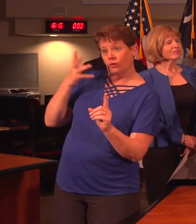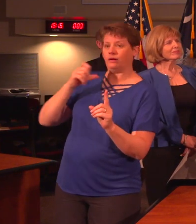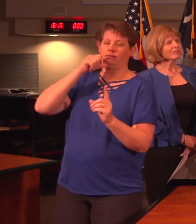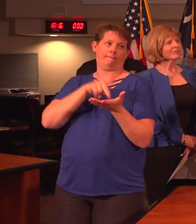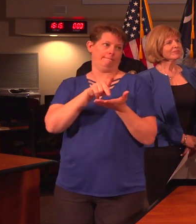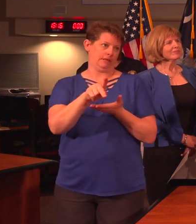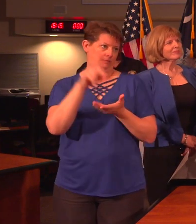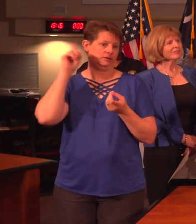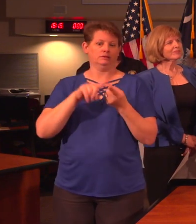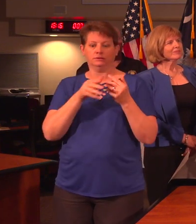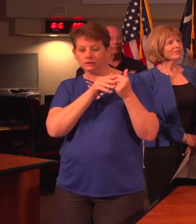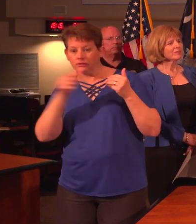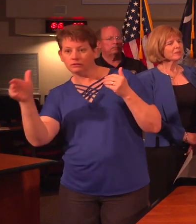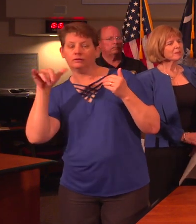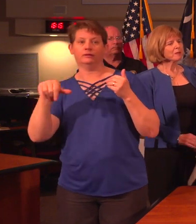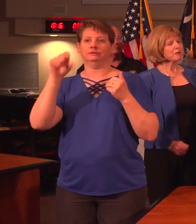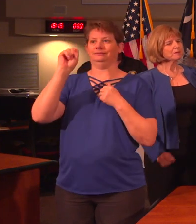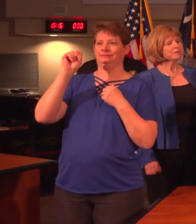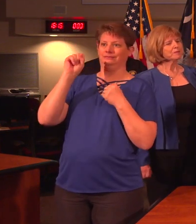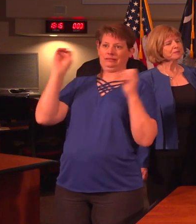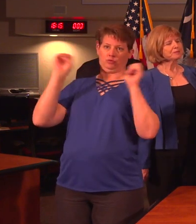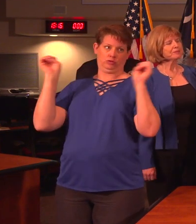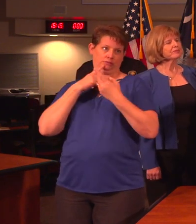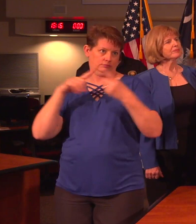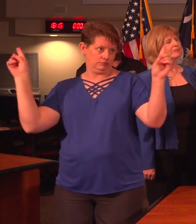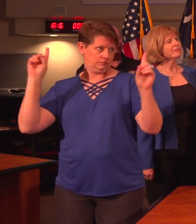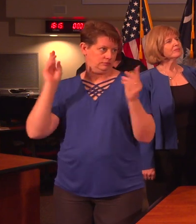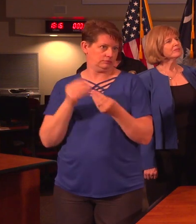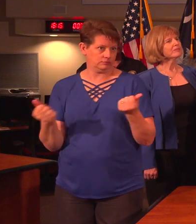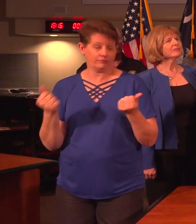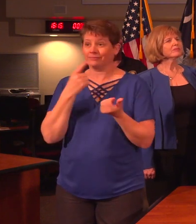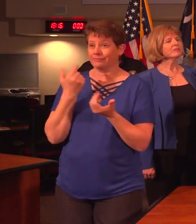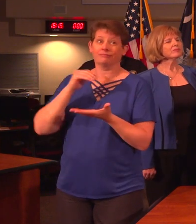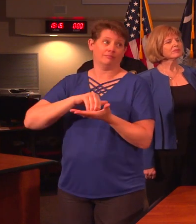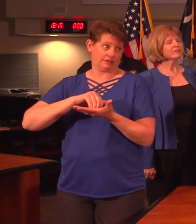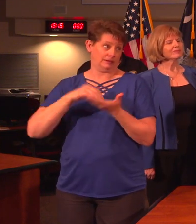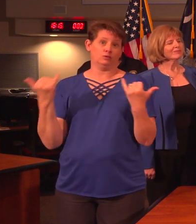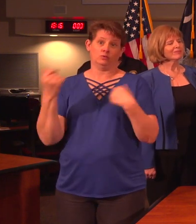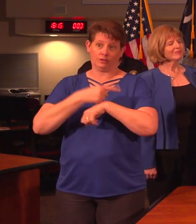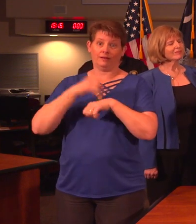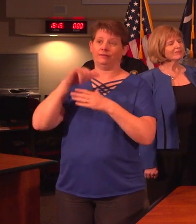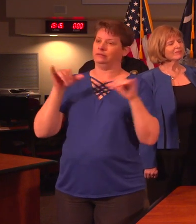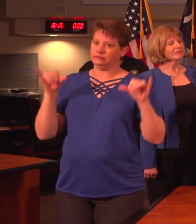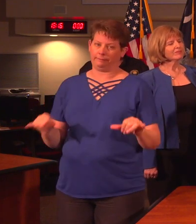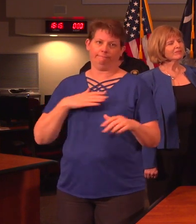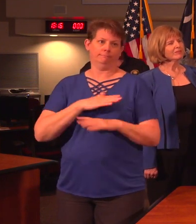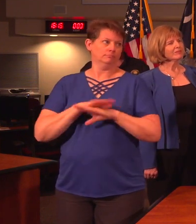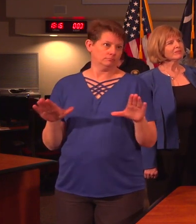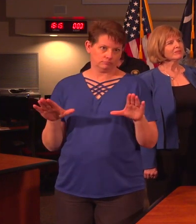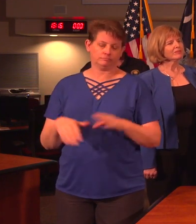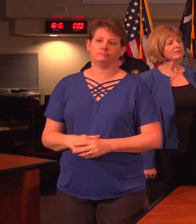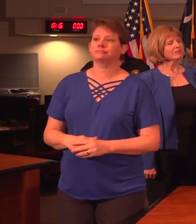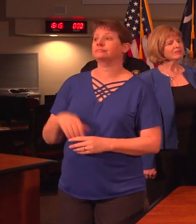the duration of the current state of emergency. I repeat that request today. I have